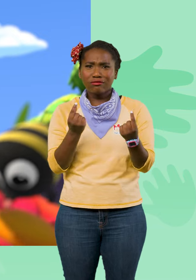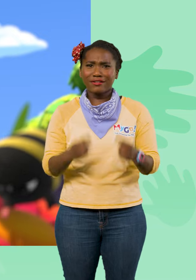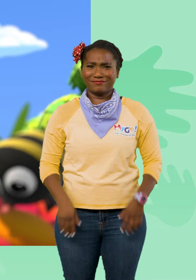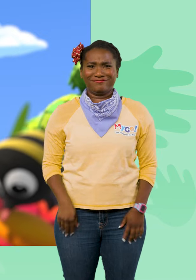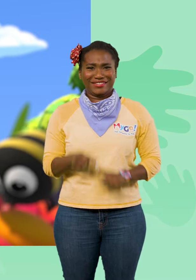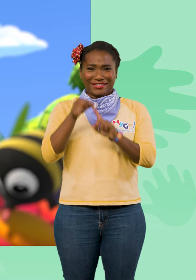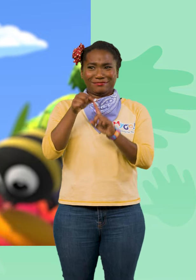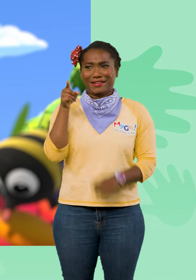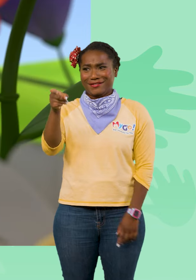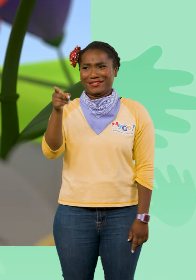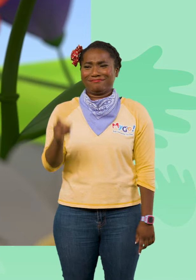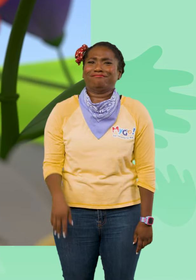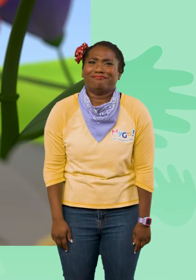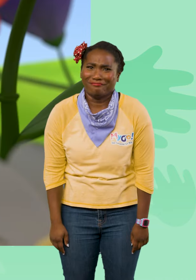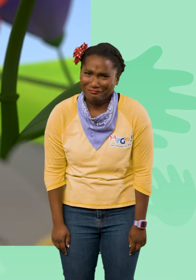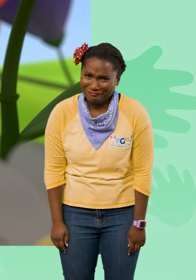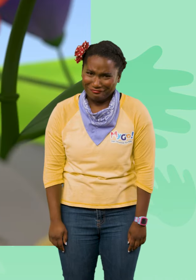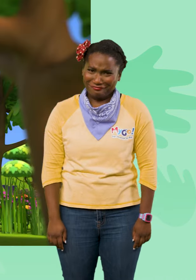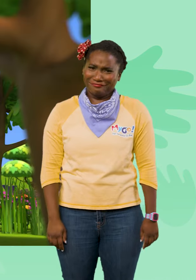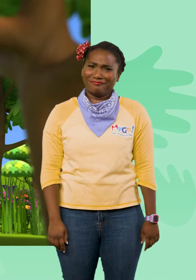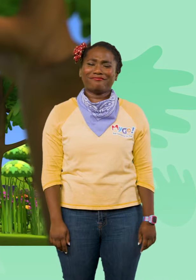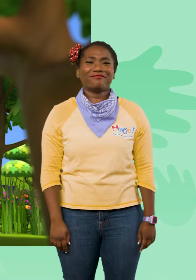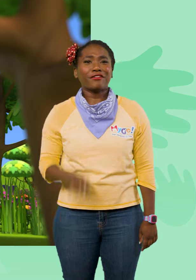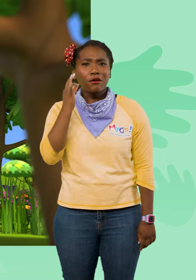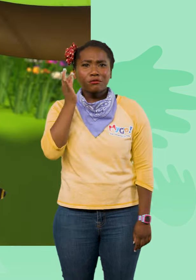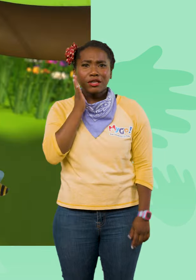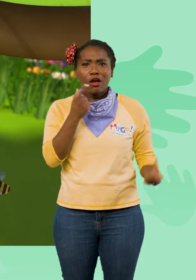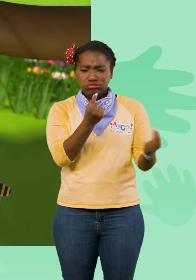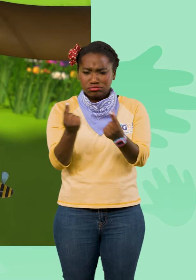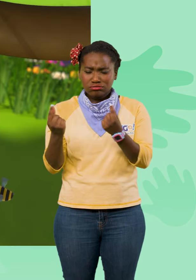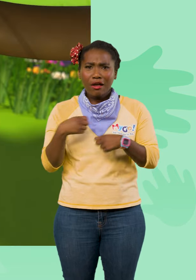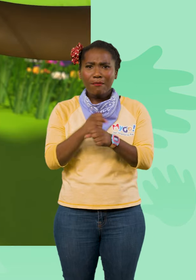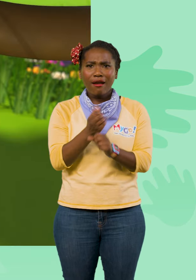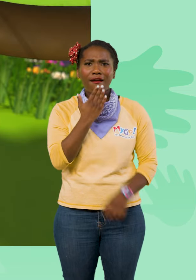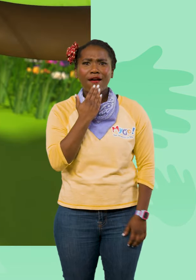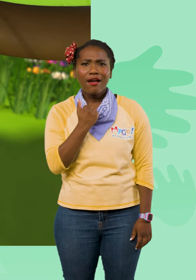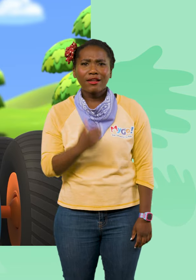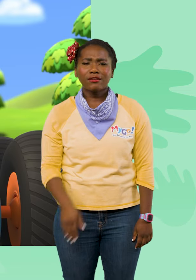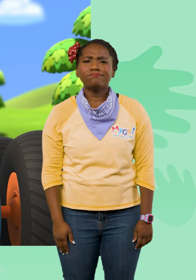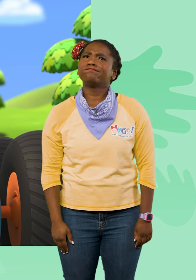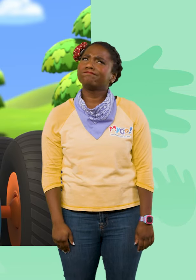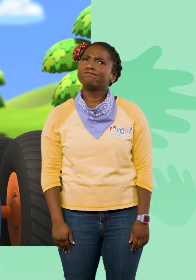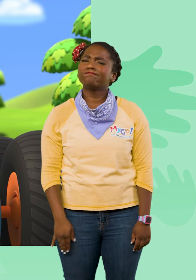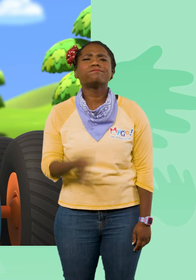Huh. Well, except that one. Those bees are busy making honey. Hmm. I